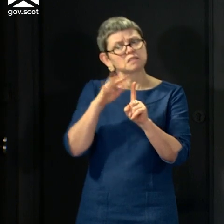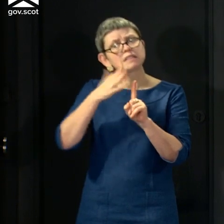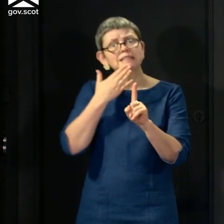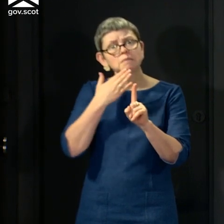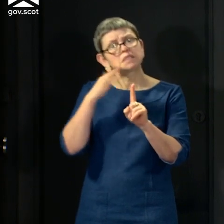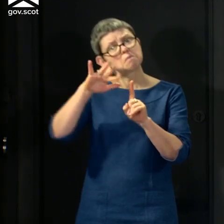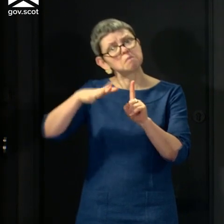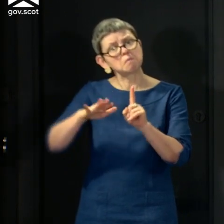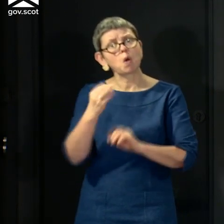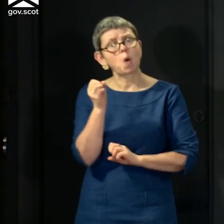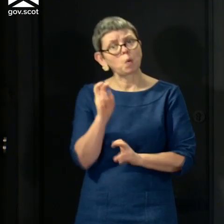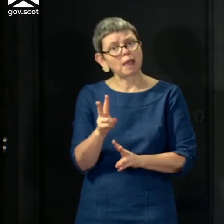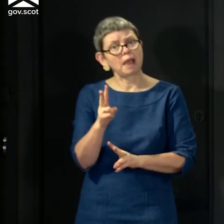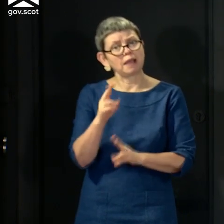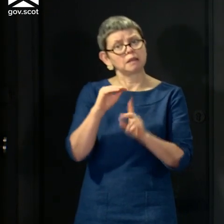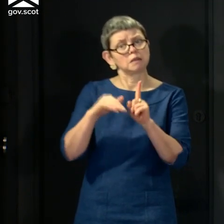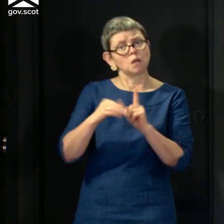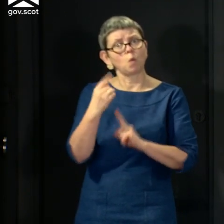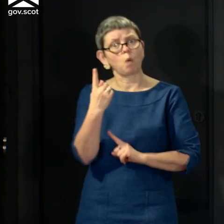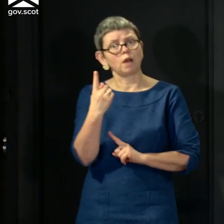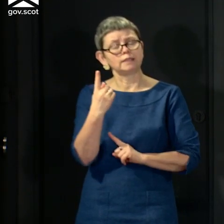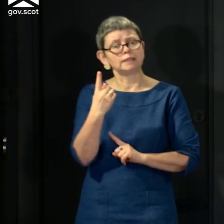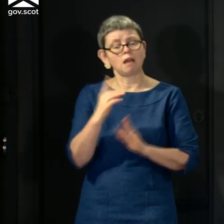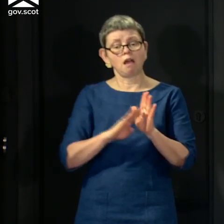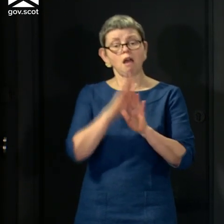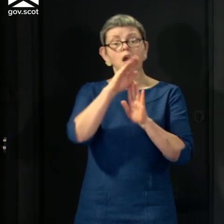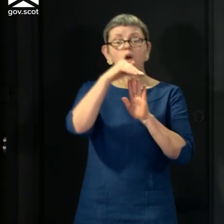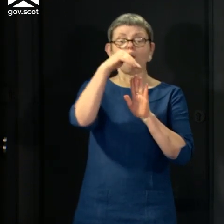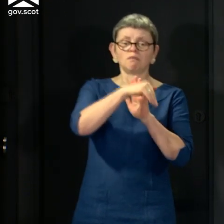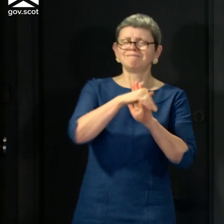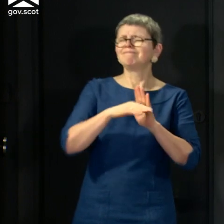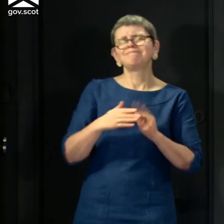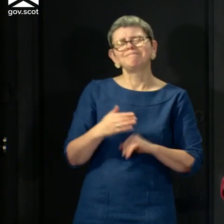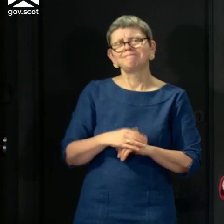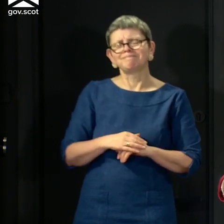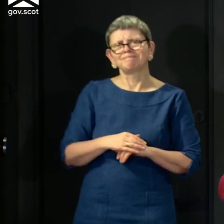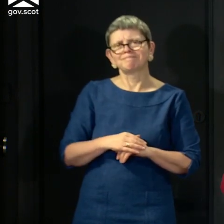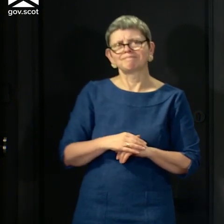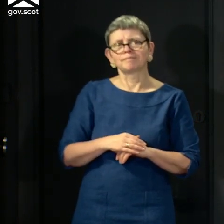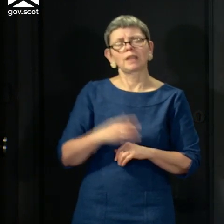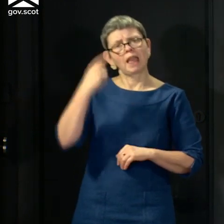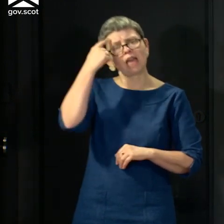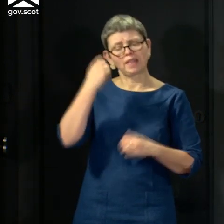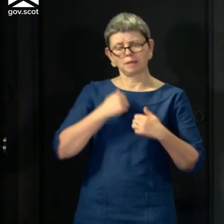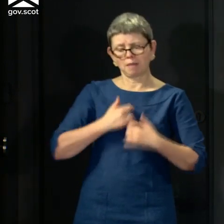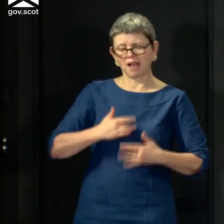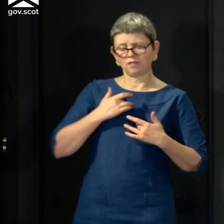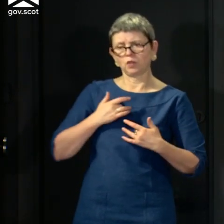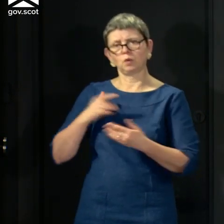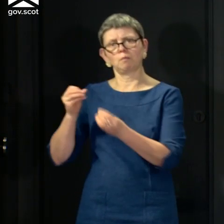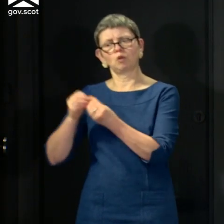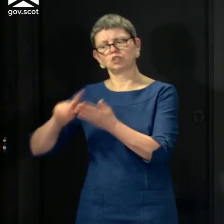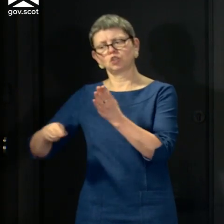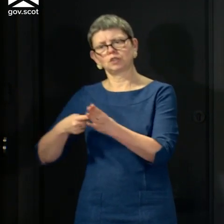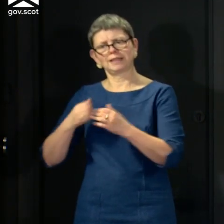past the peak, which is not to say that means there's a substantive difference to what I'm saying and what the Prime Minister said yesterday.